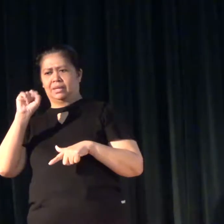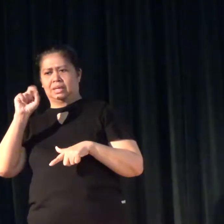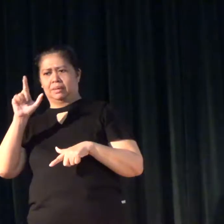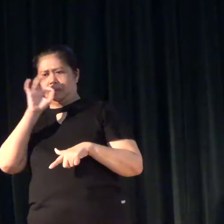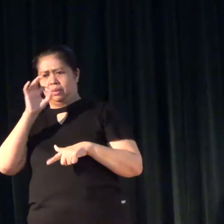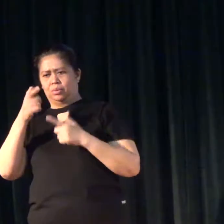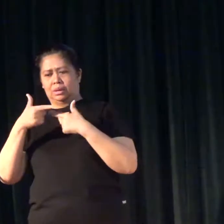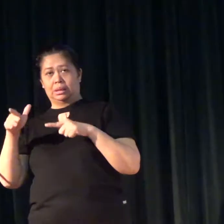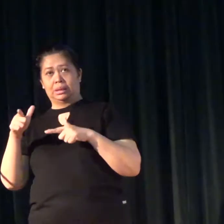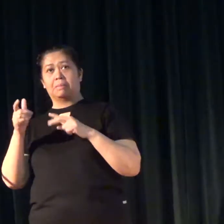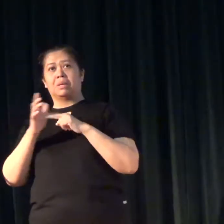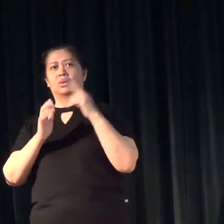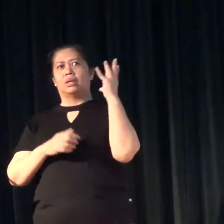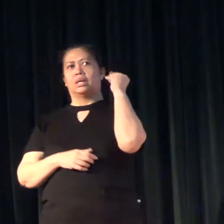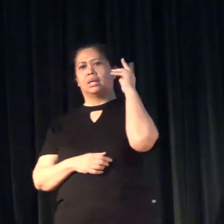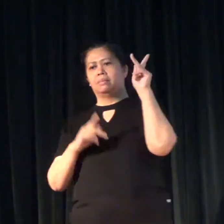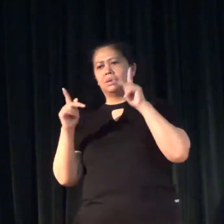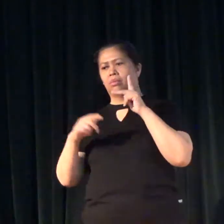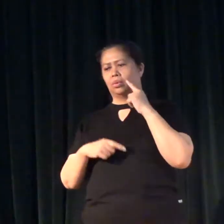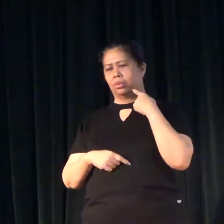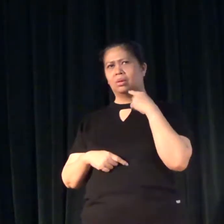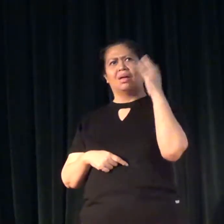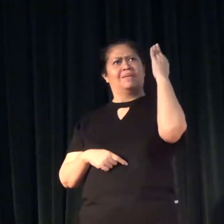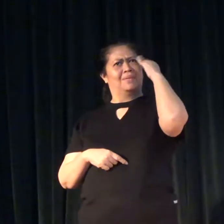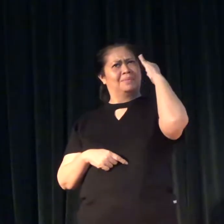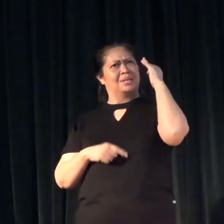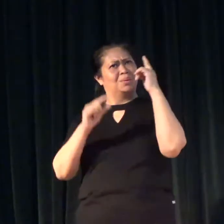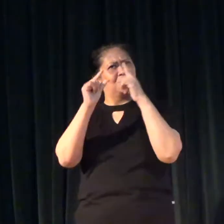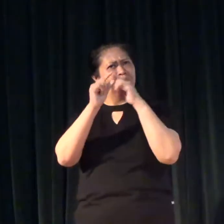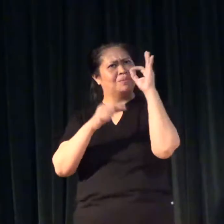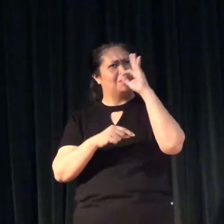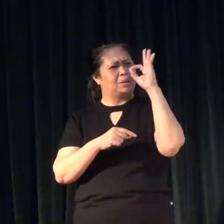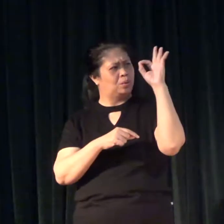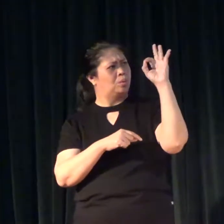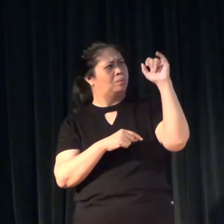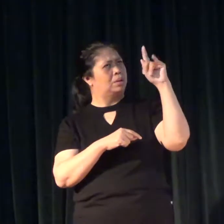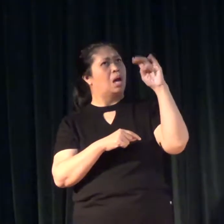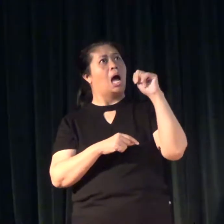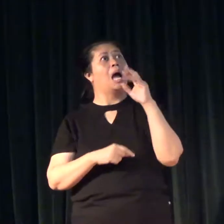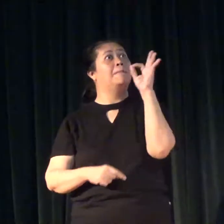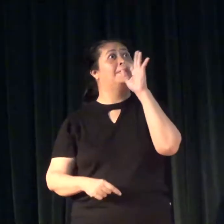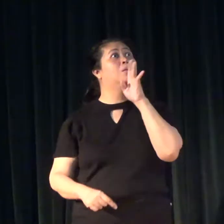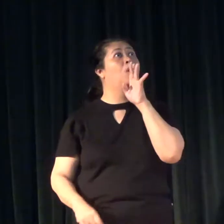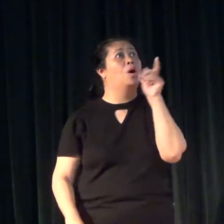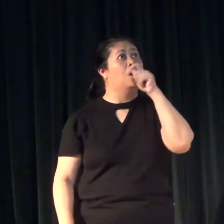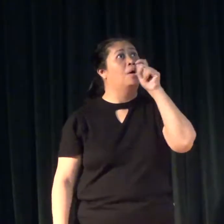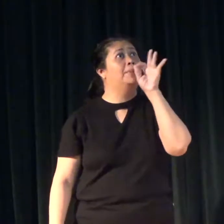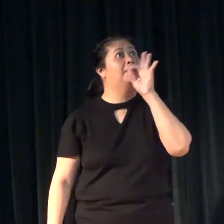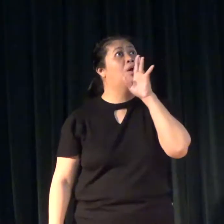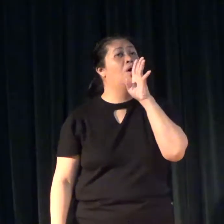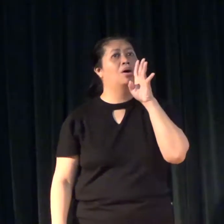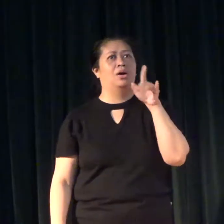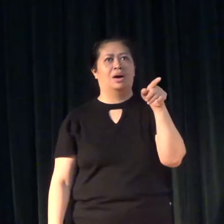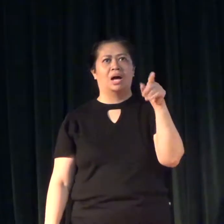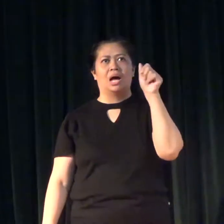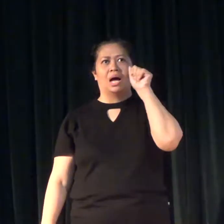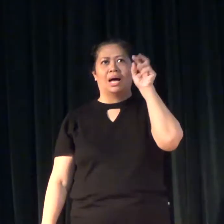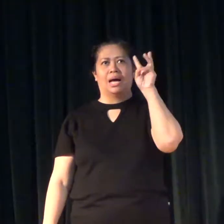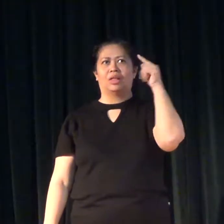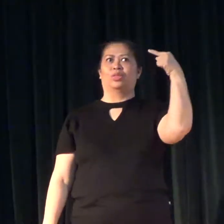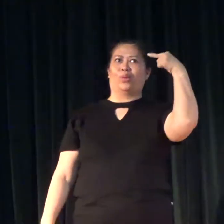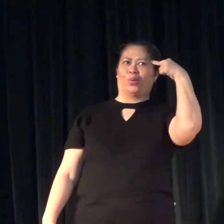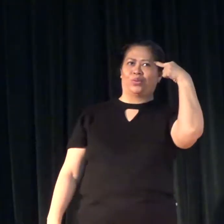We hearing people are very familiar with Filipino as spoken language. And so,